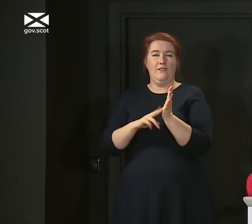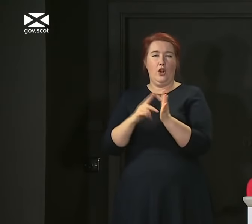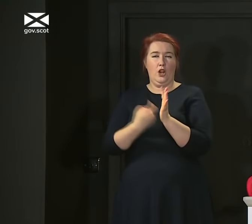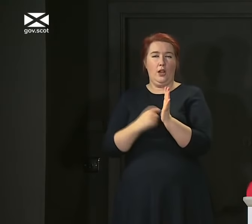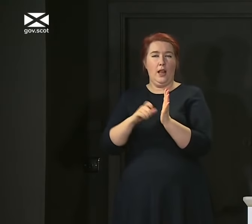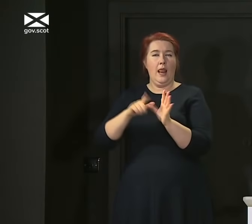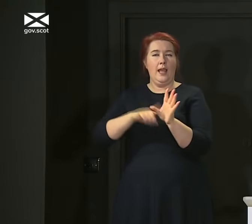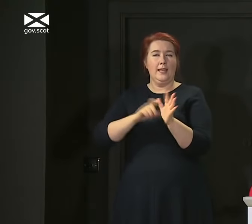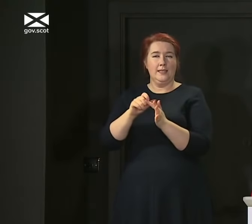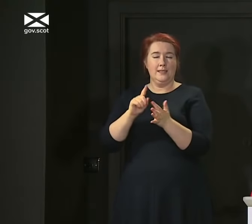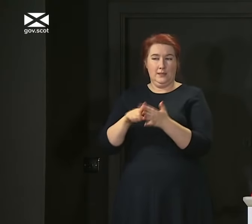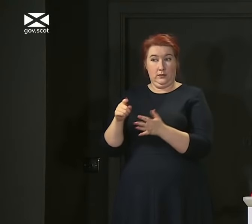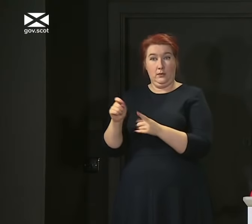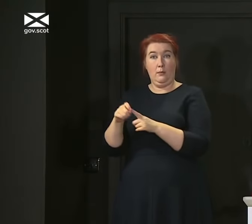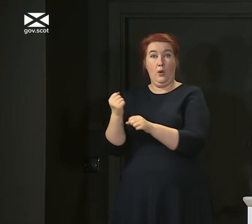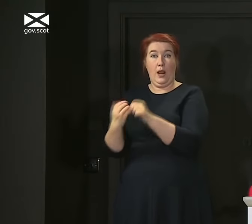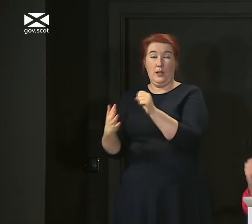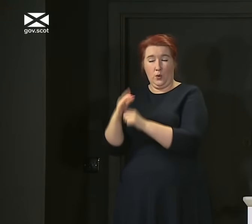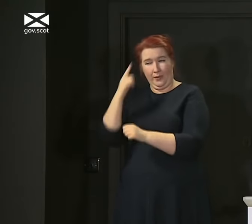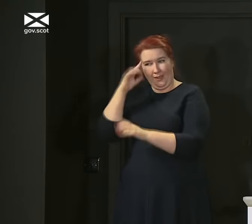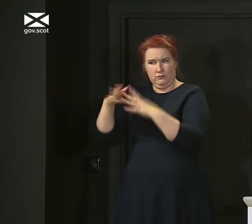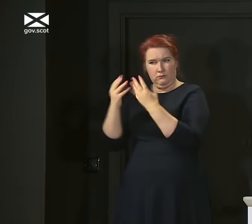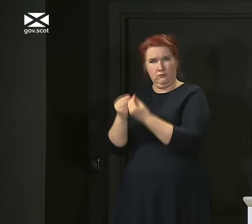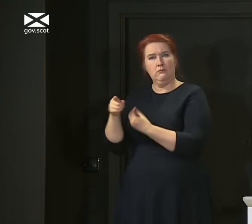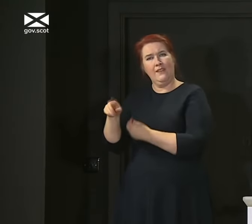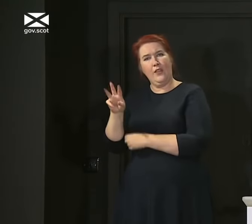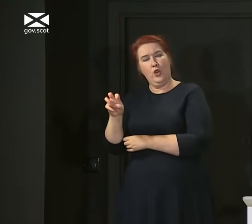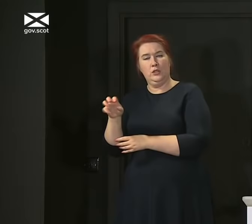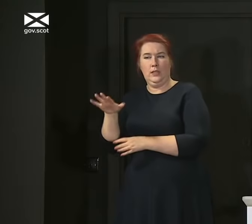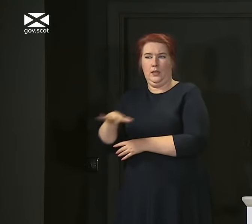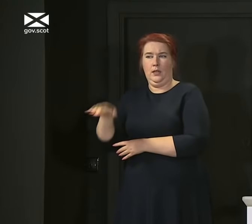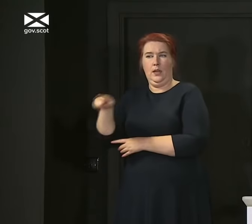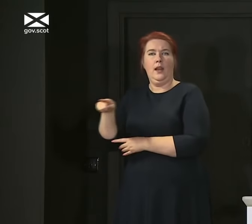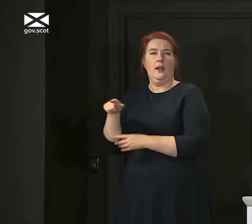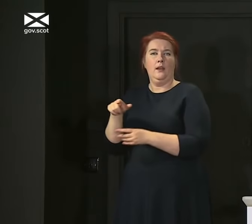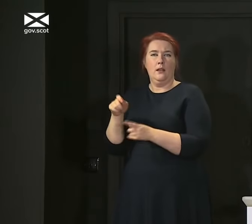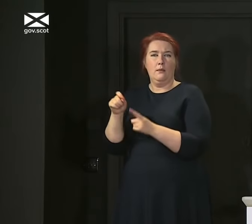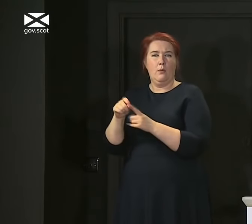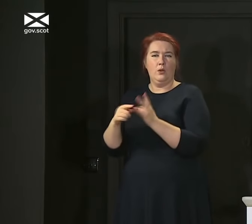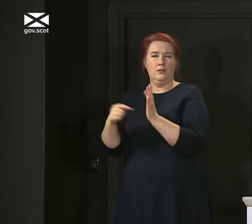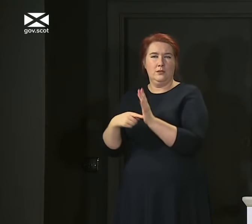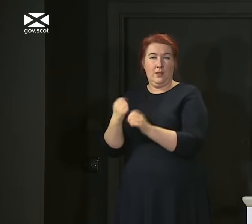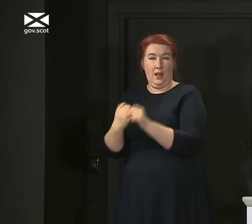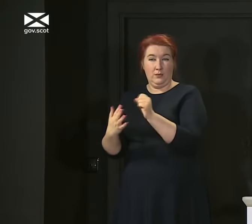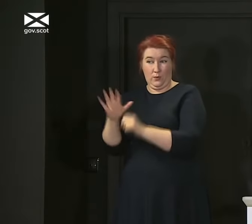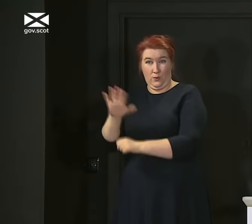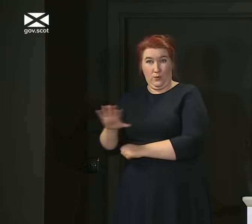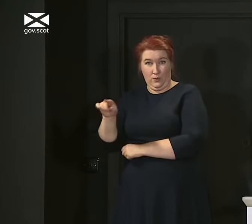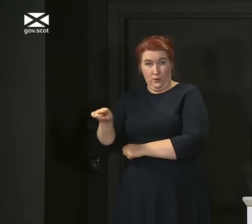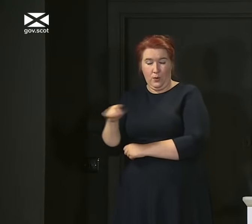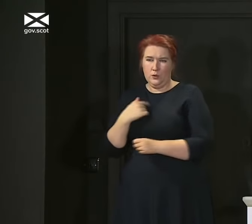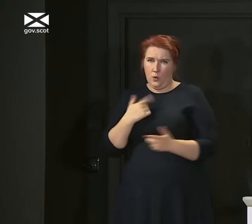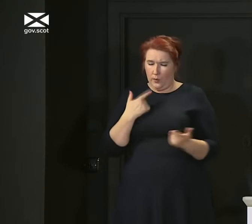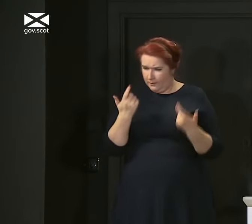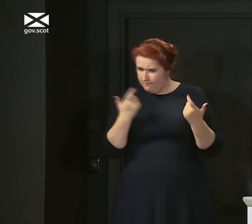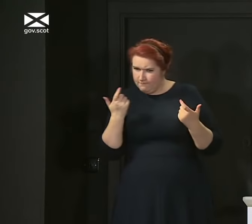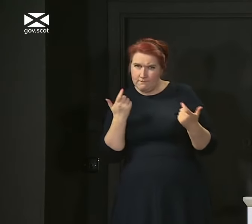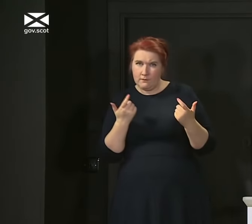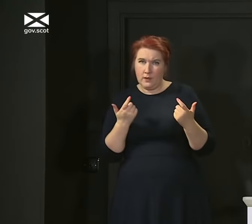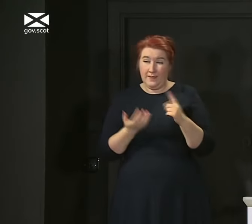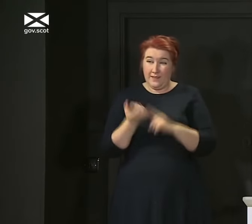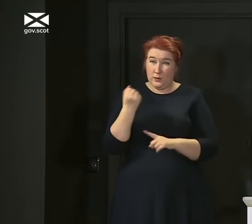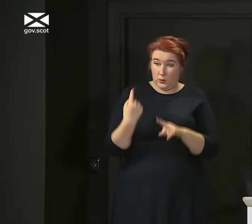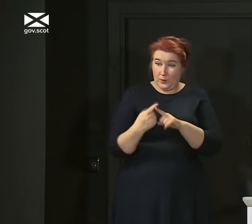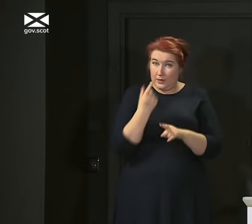And we think now there's a total of 13 cases overall associated with that outbreak. So we find out as quickly as possible, as